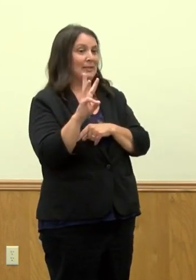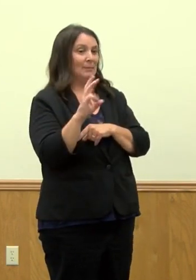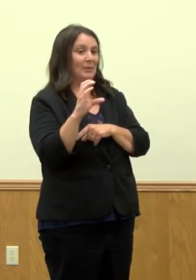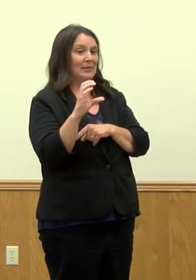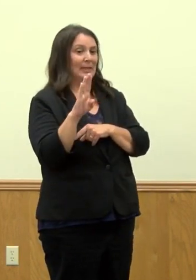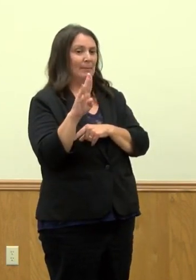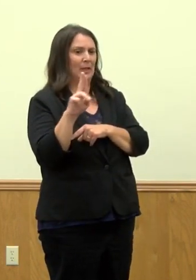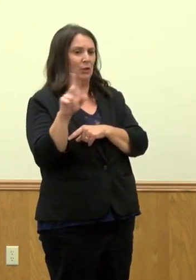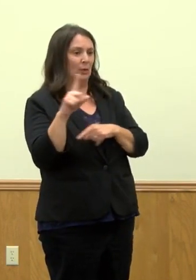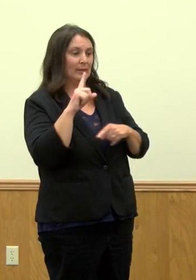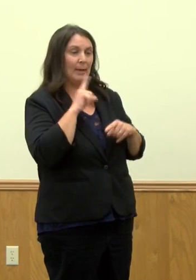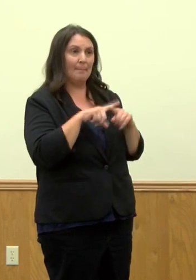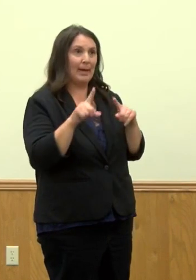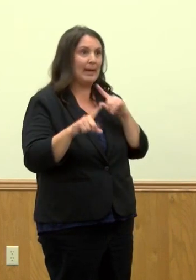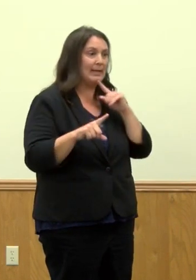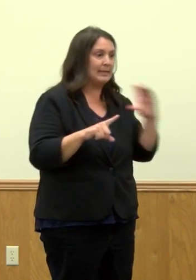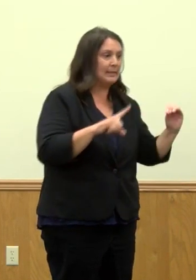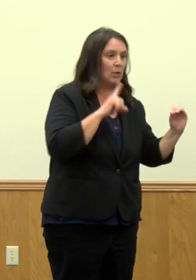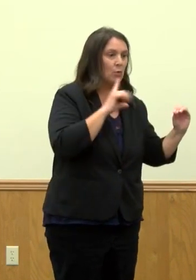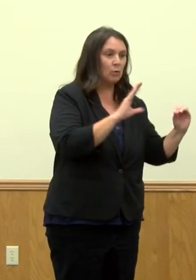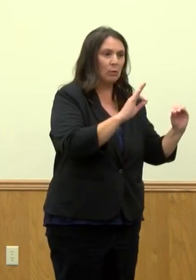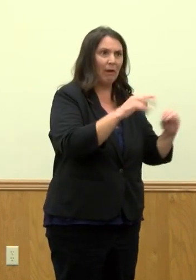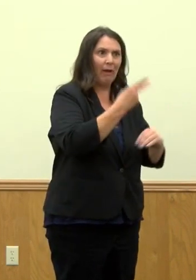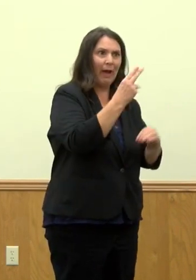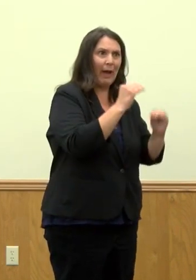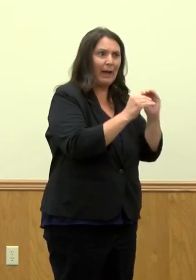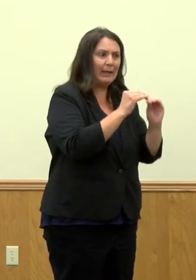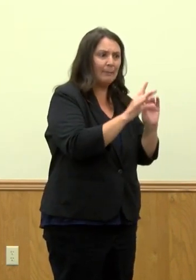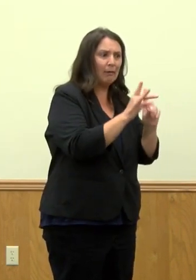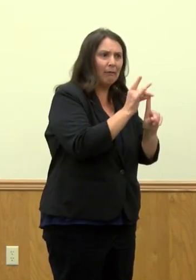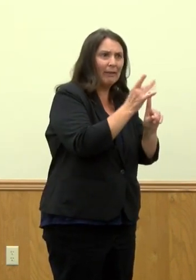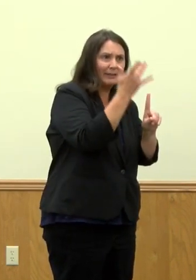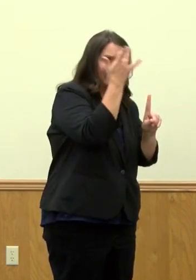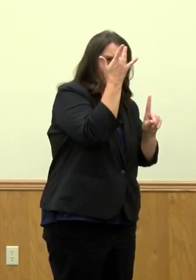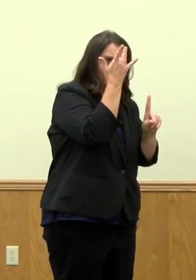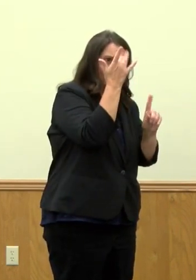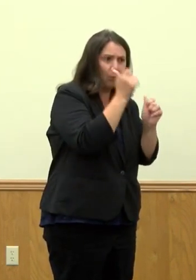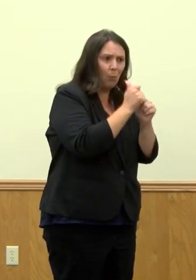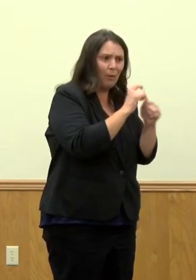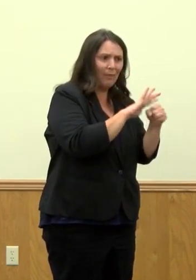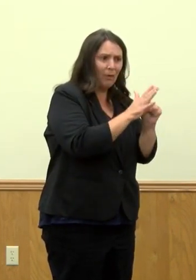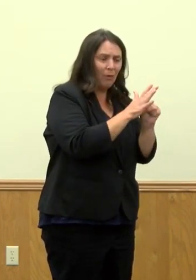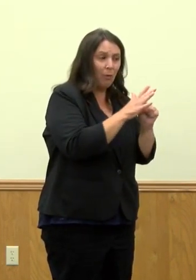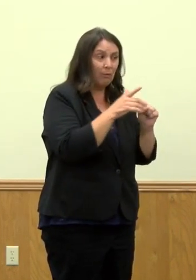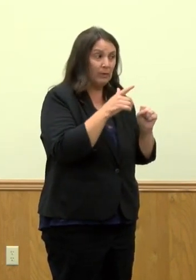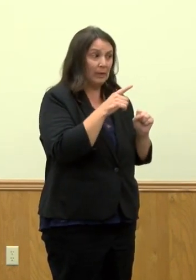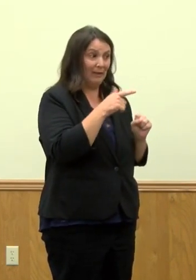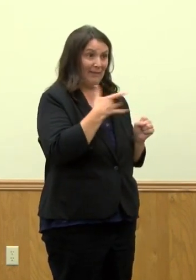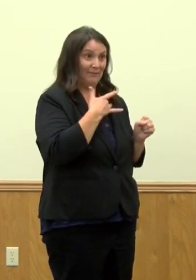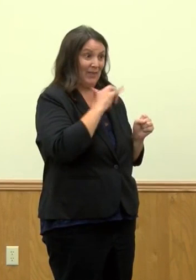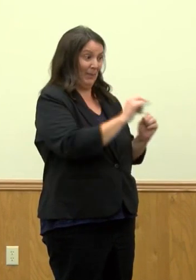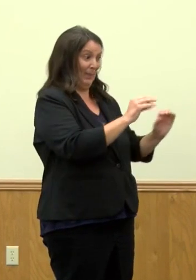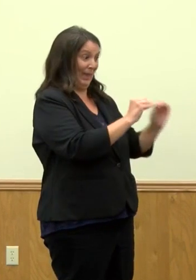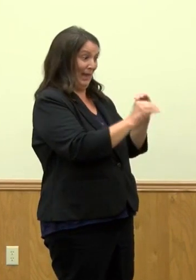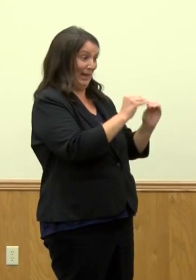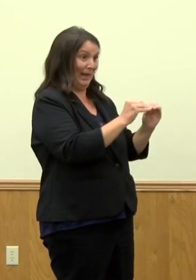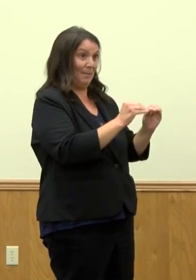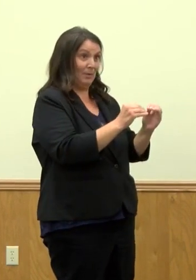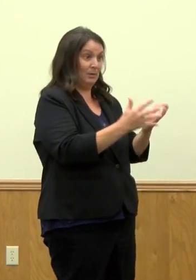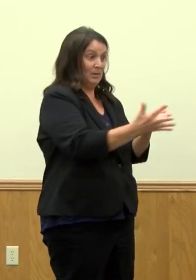0 to 9 is the largest percentage group right now. I mean, do you think that data like that is going to start accelerating this, just so that these